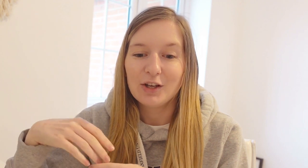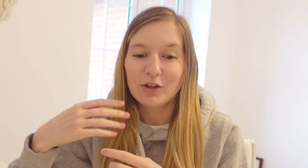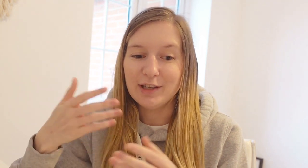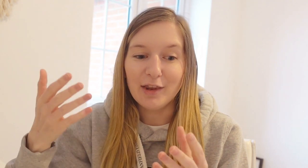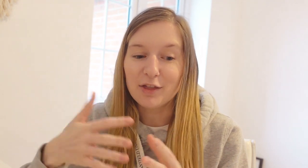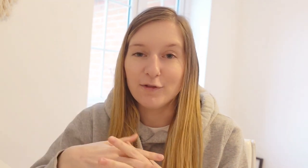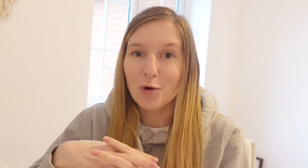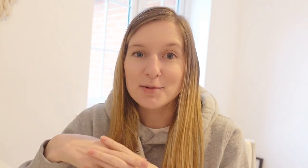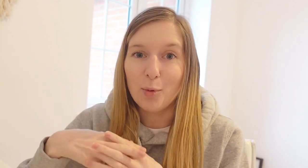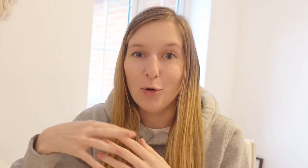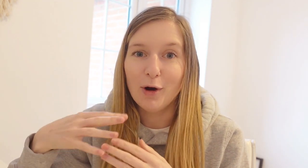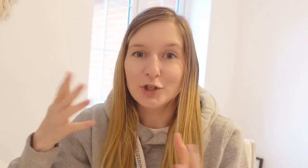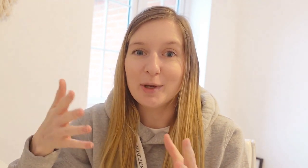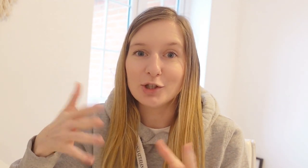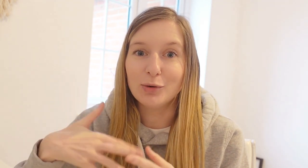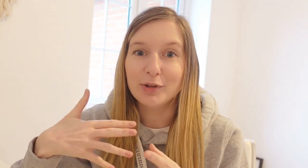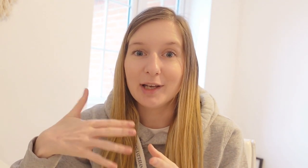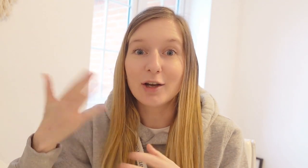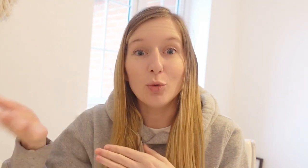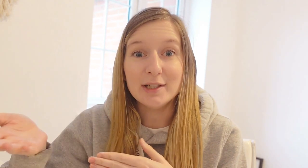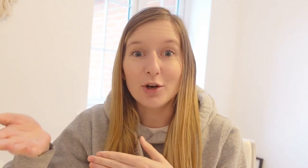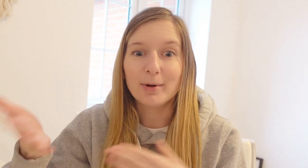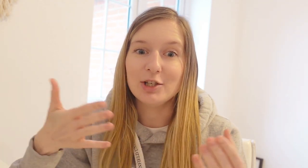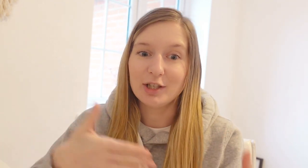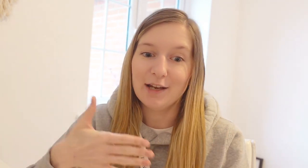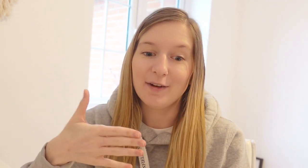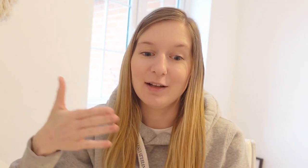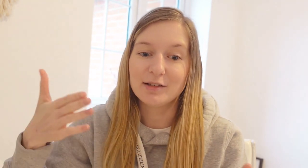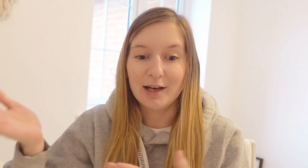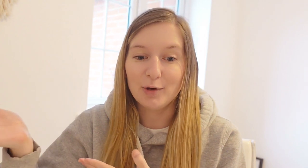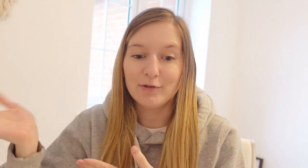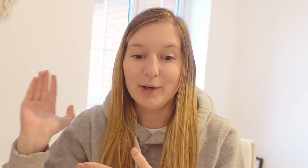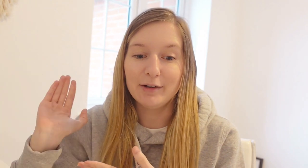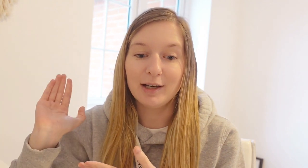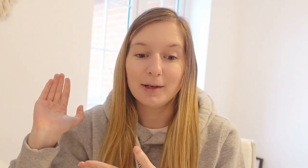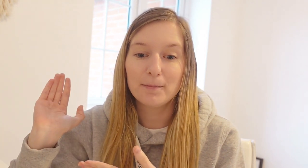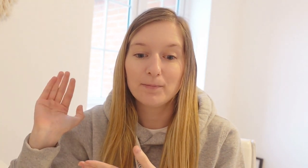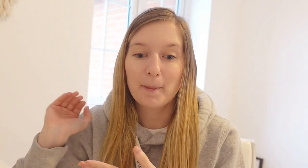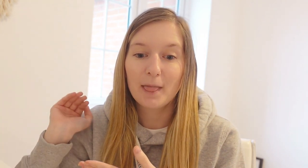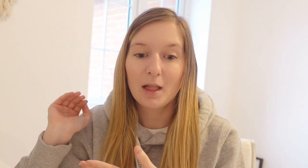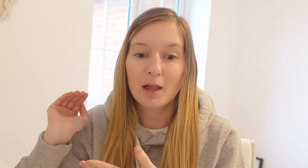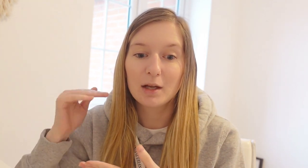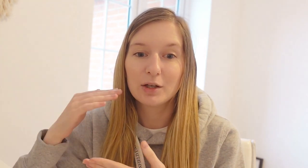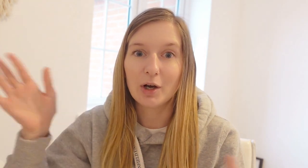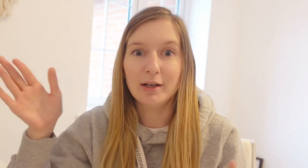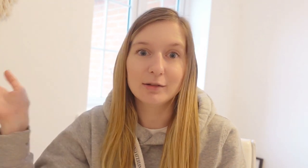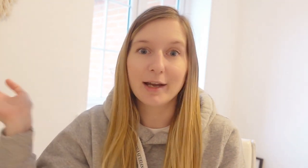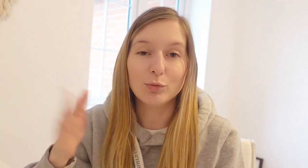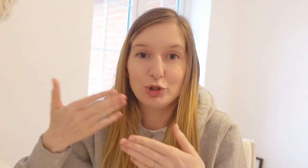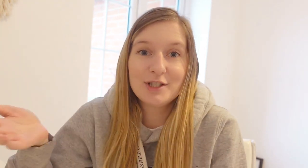Yeah like the follow-up support of just being told that like oh we did an operation it failed now you have no hearing. I like was just